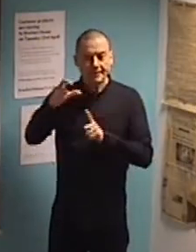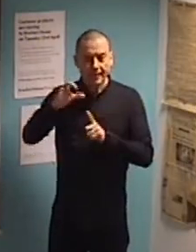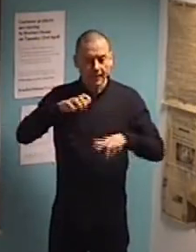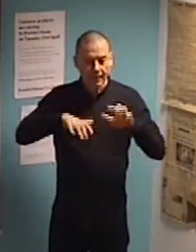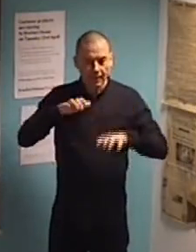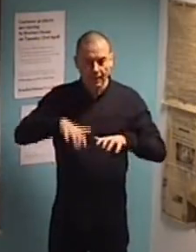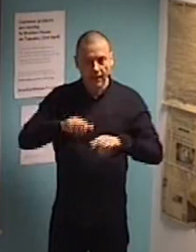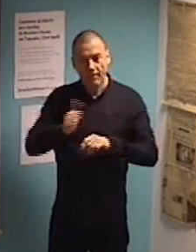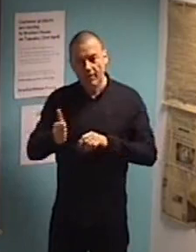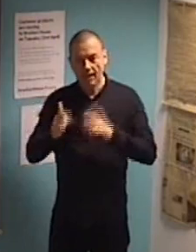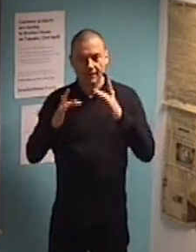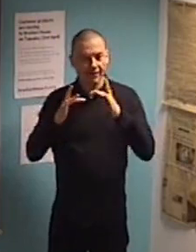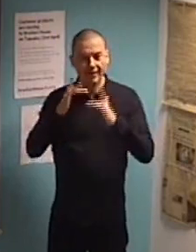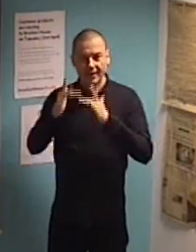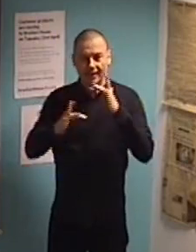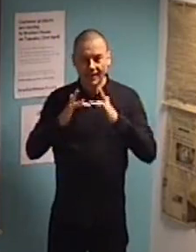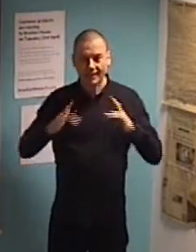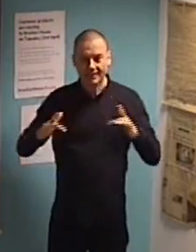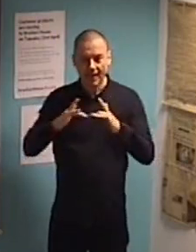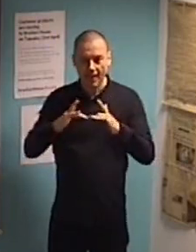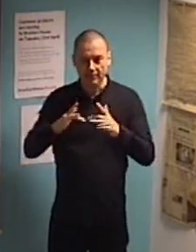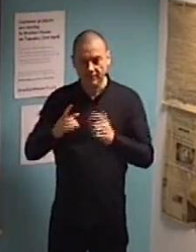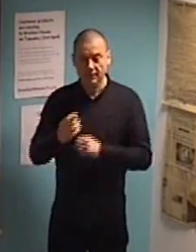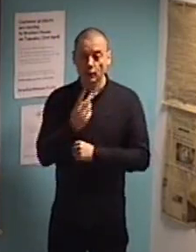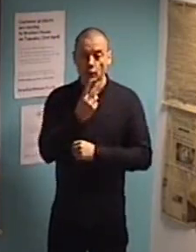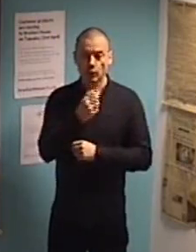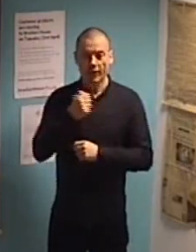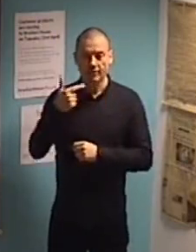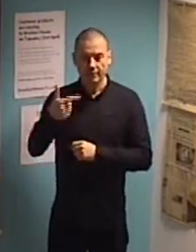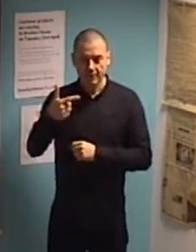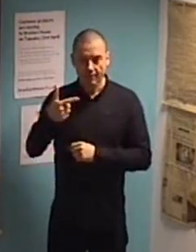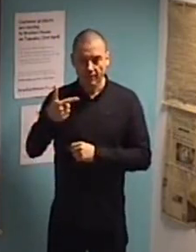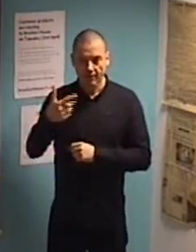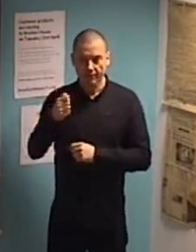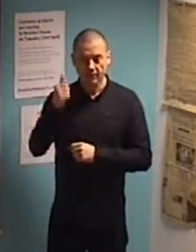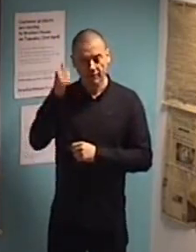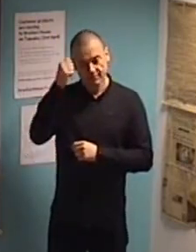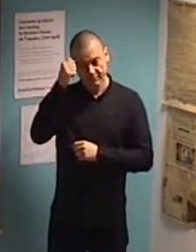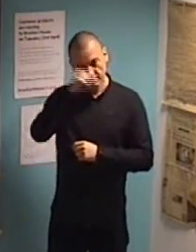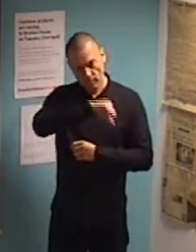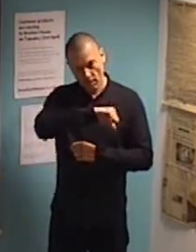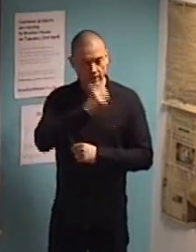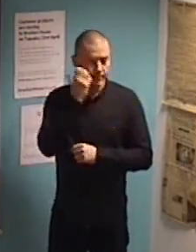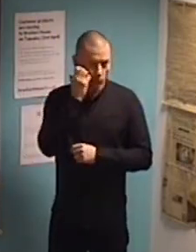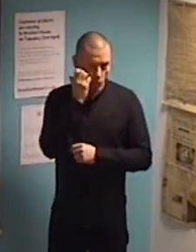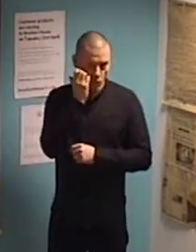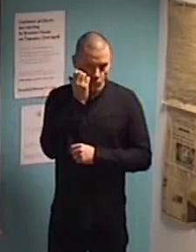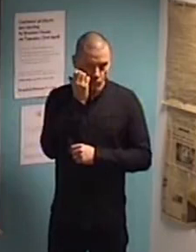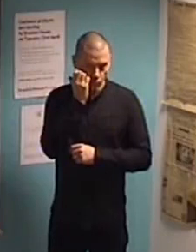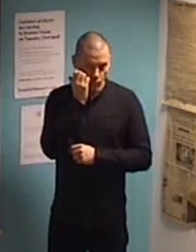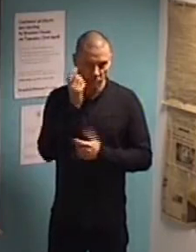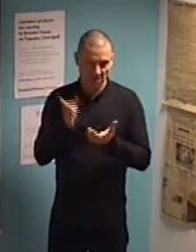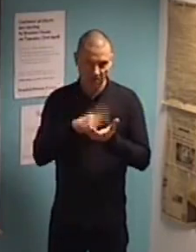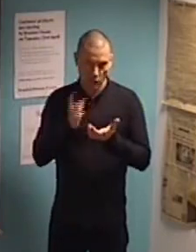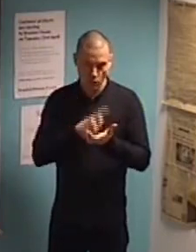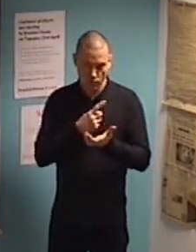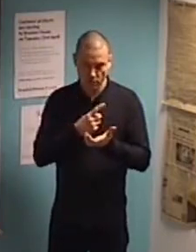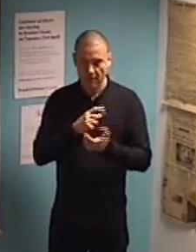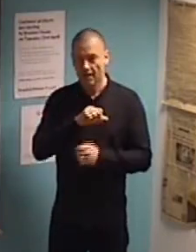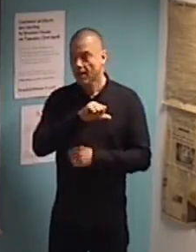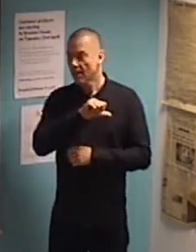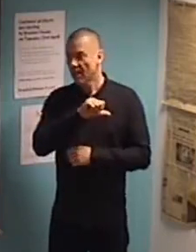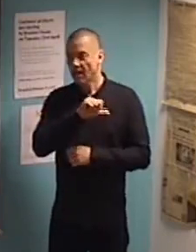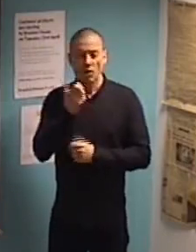then internet. And then for 2007, we have, like, smartphone and then mobile internet,